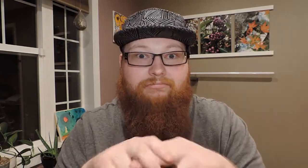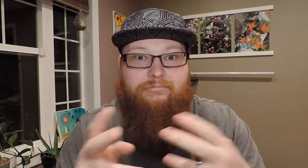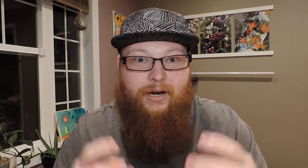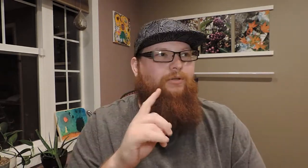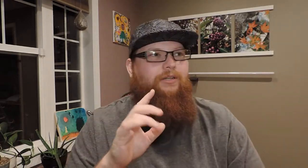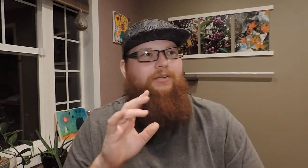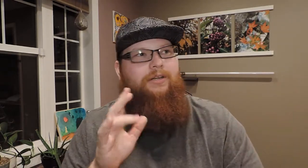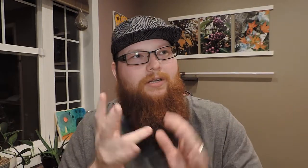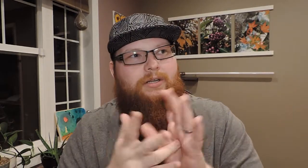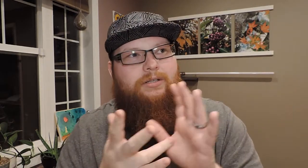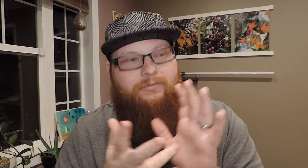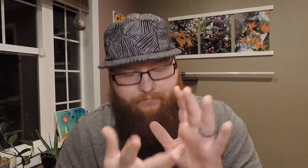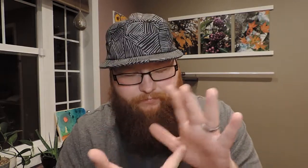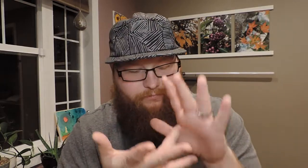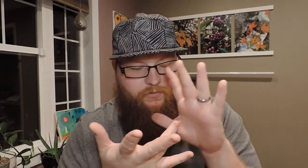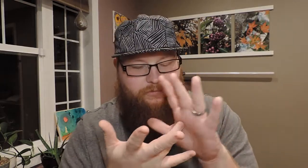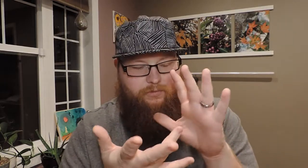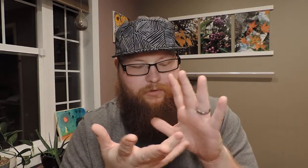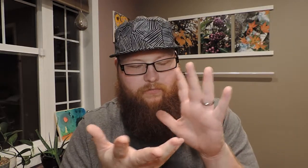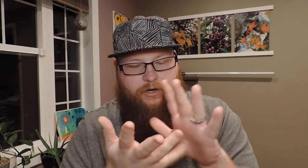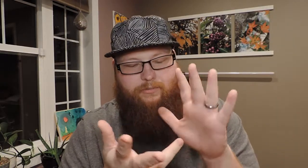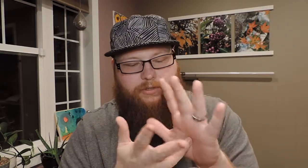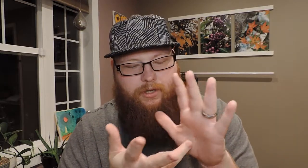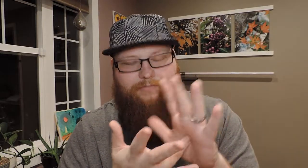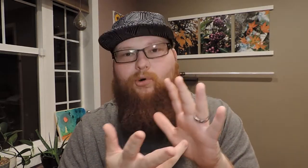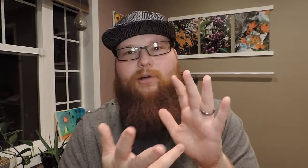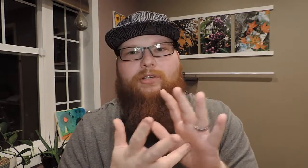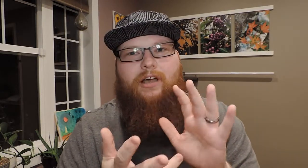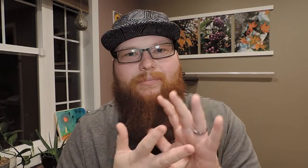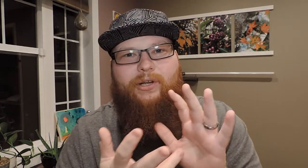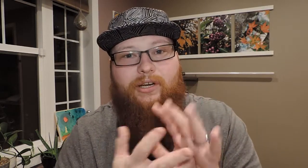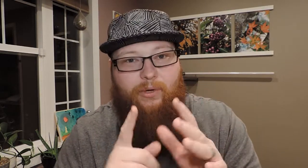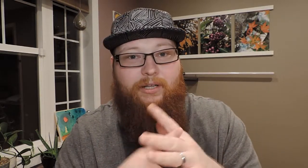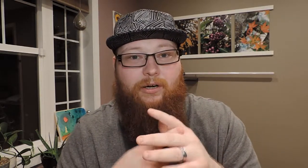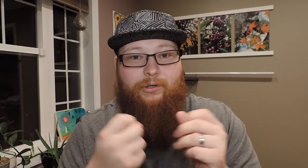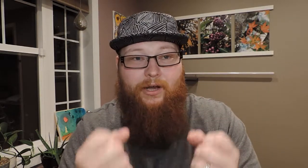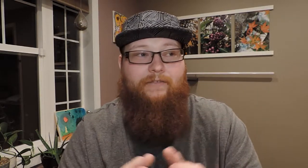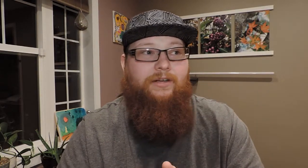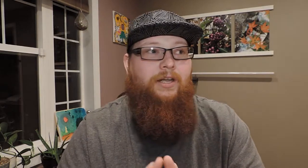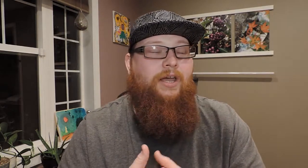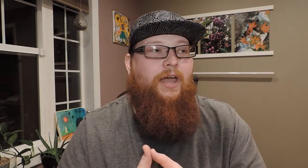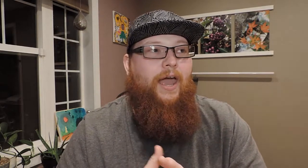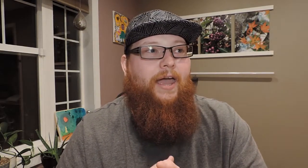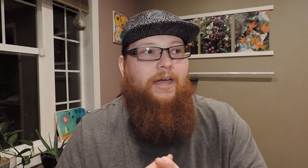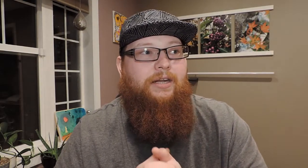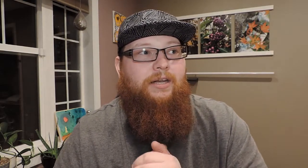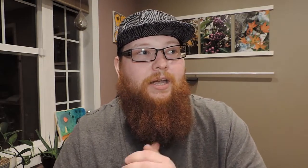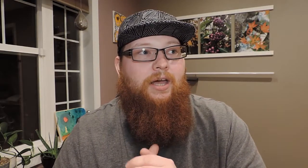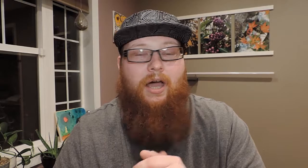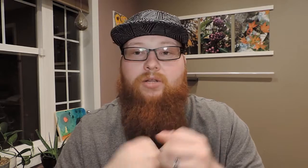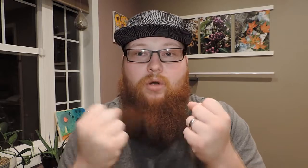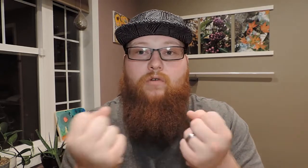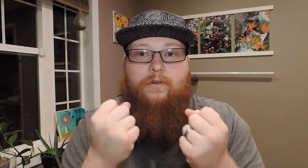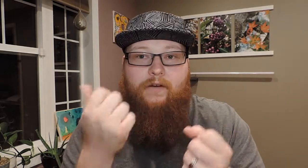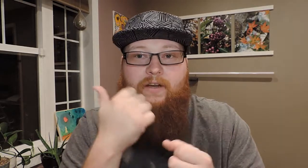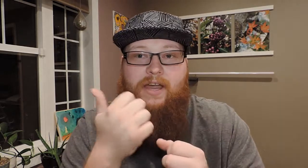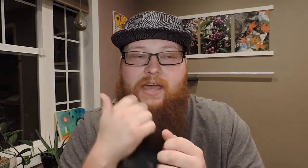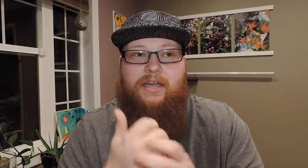And I was in, you know, freshman, sophomore. I was sophomore year when I started driving. And I drove every day